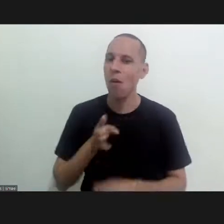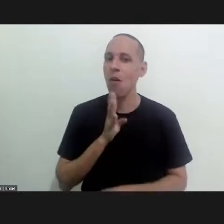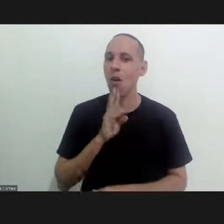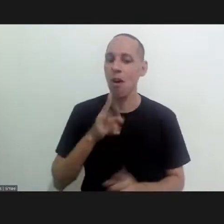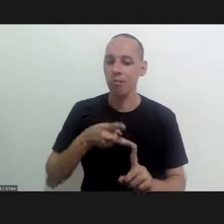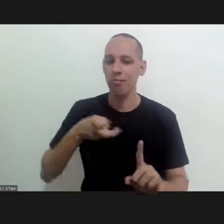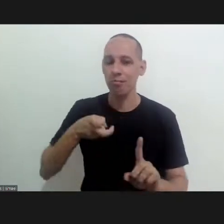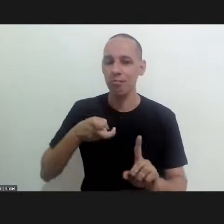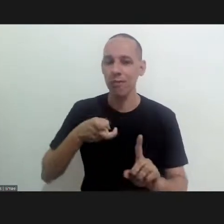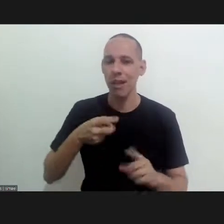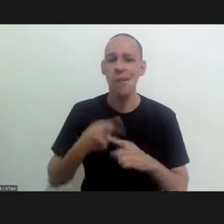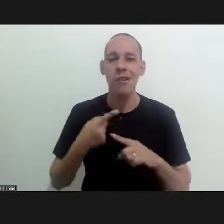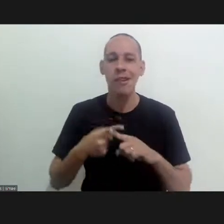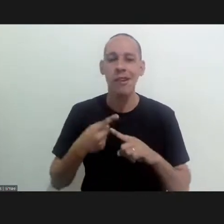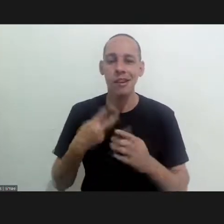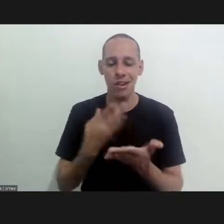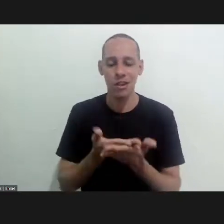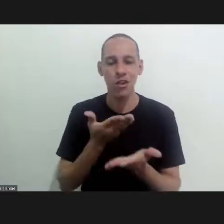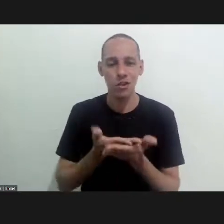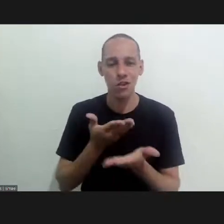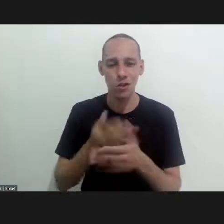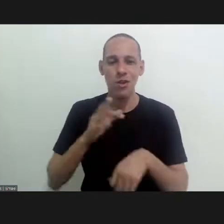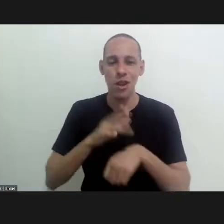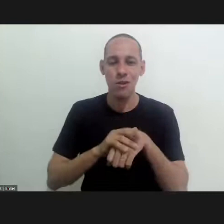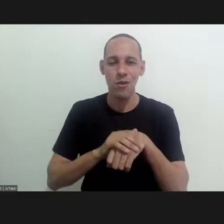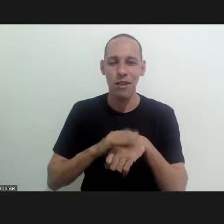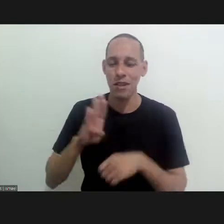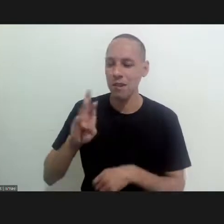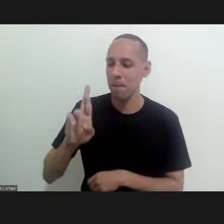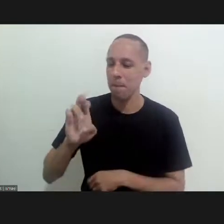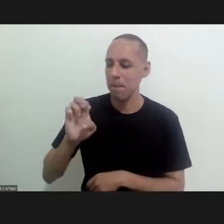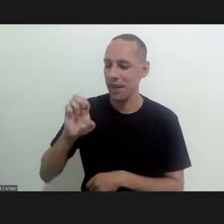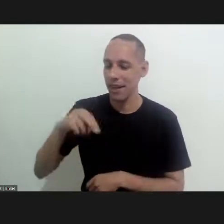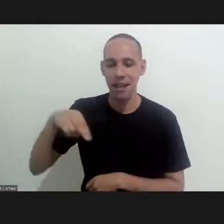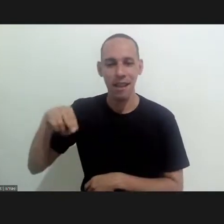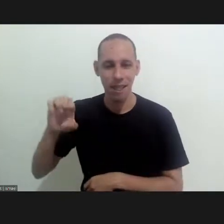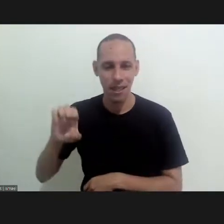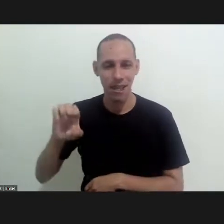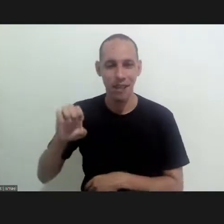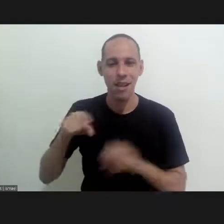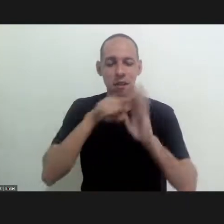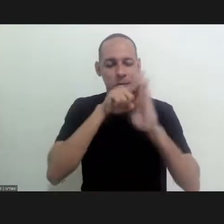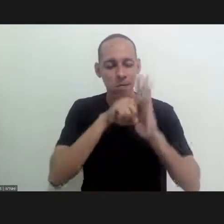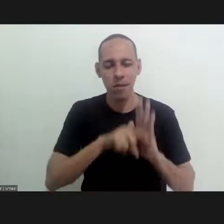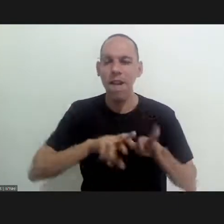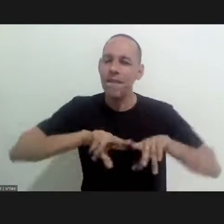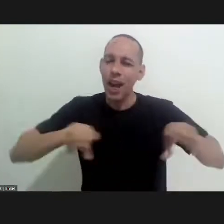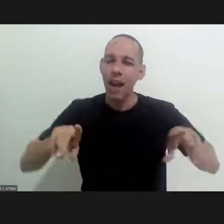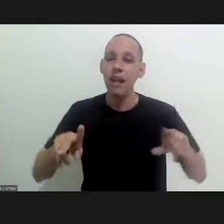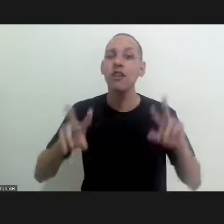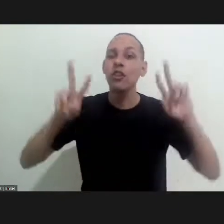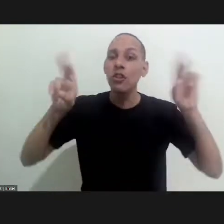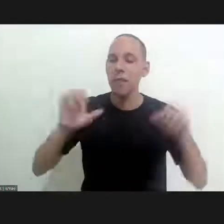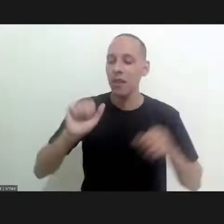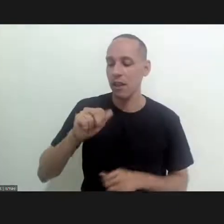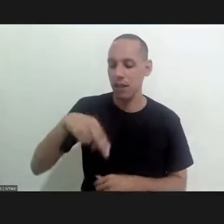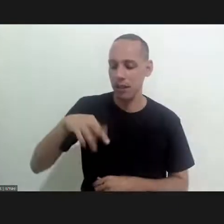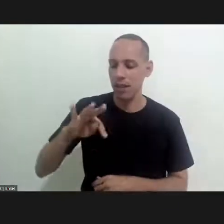worldwide renowned for his studies on Chagas disease. He was an author of important researchers on the